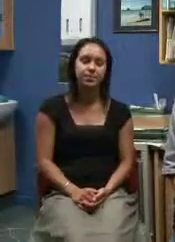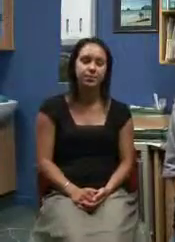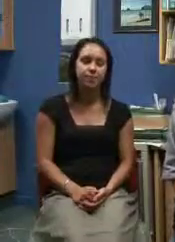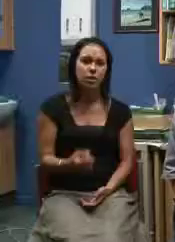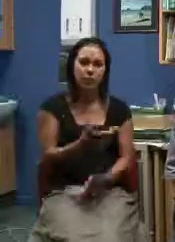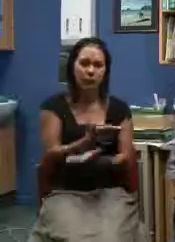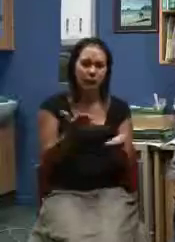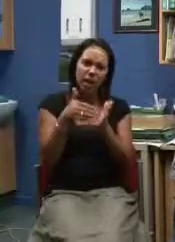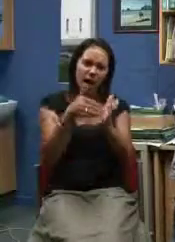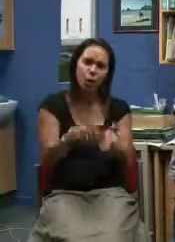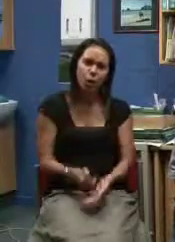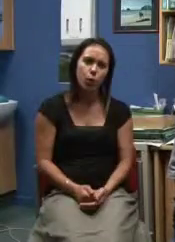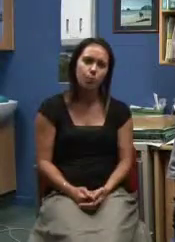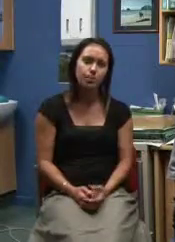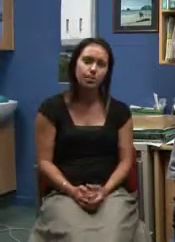Hayley, how can I help today?